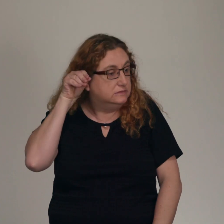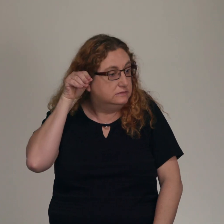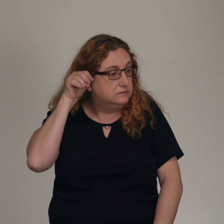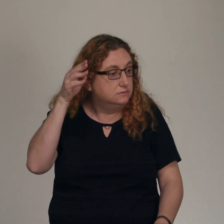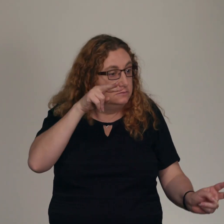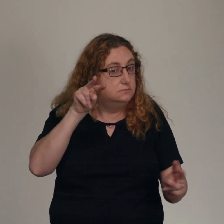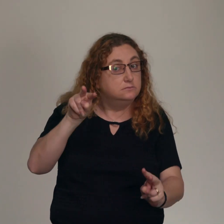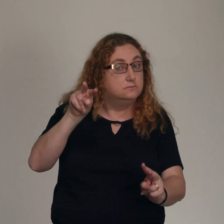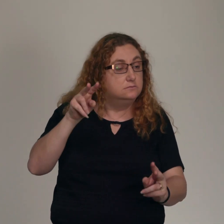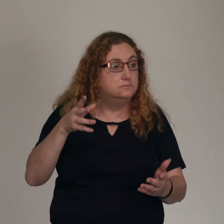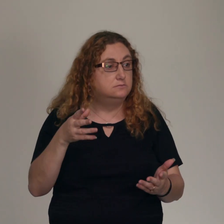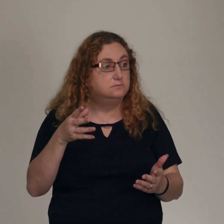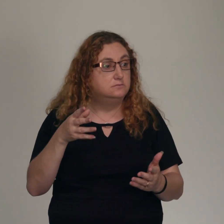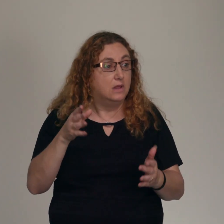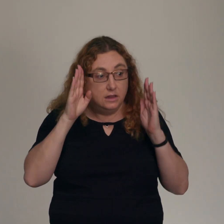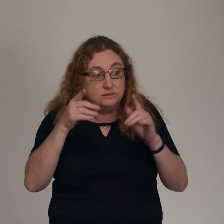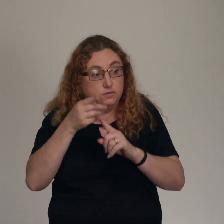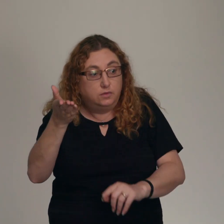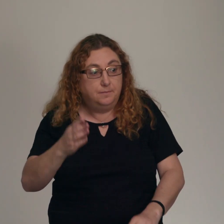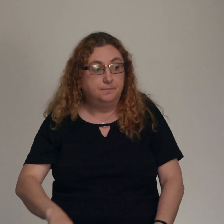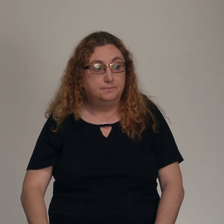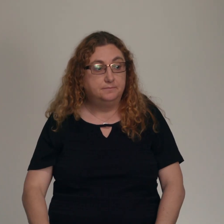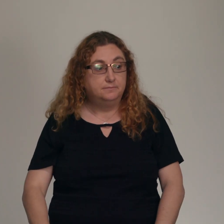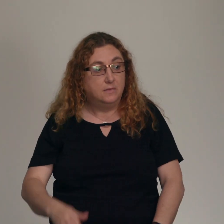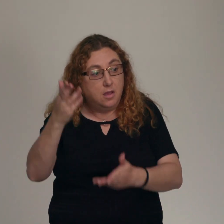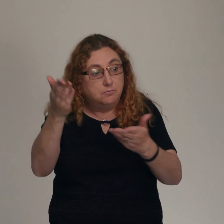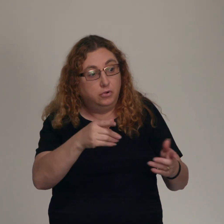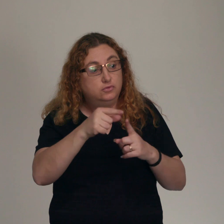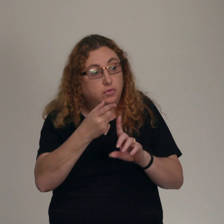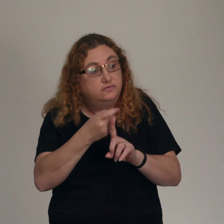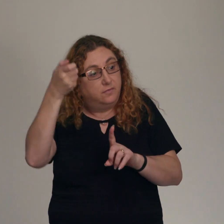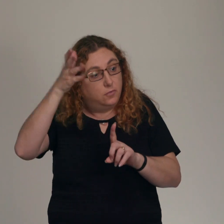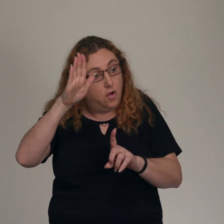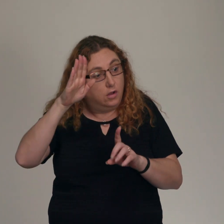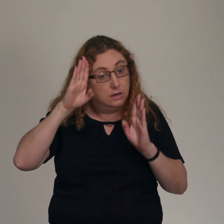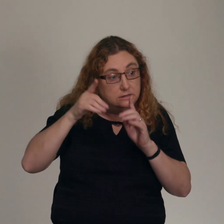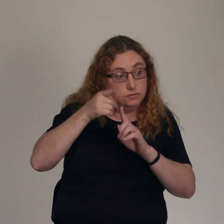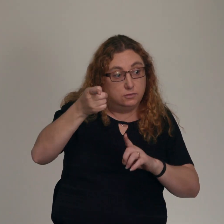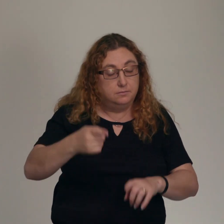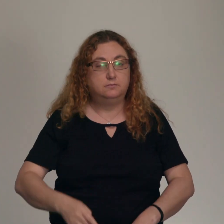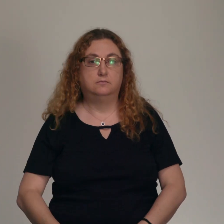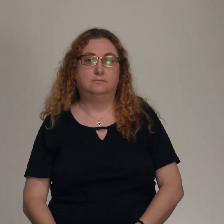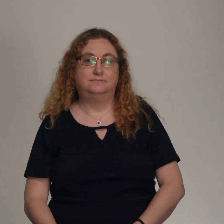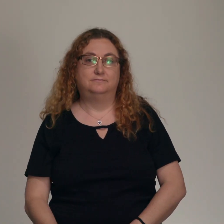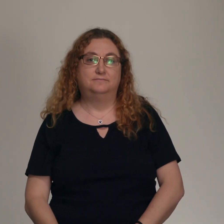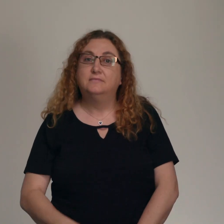to him. Listen to what he has to say. And that's the same truth for us